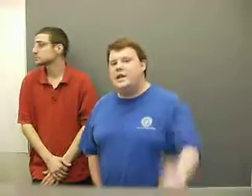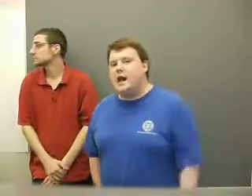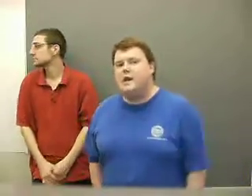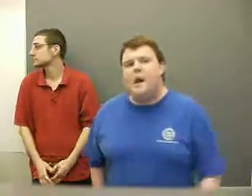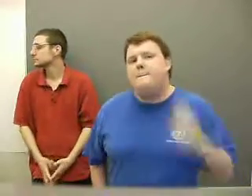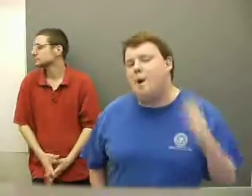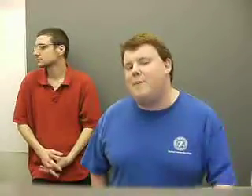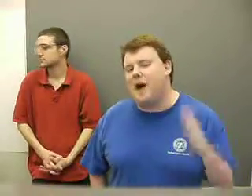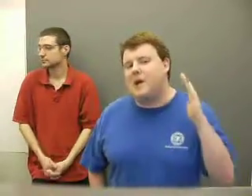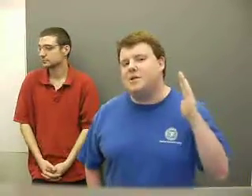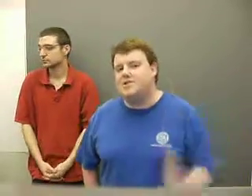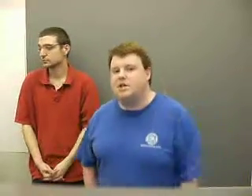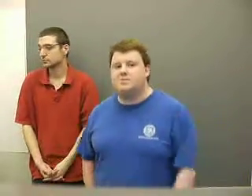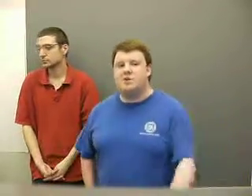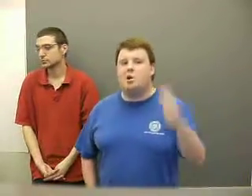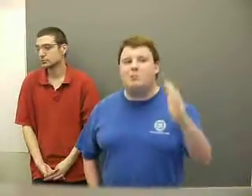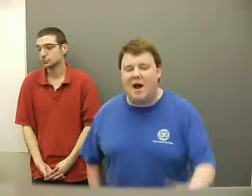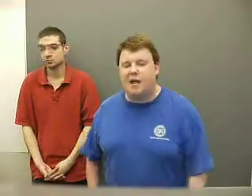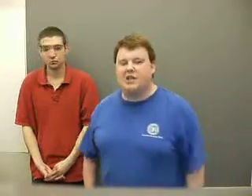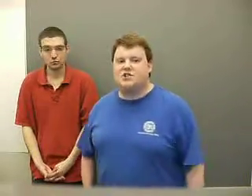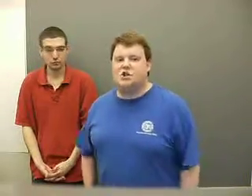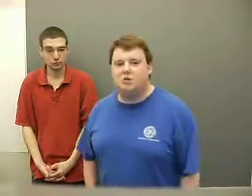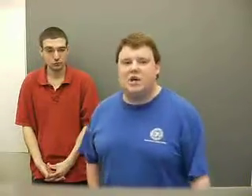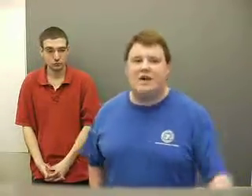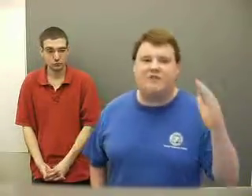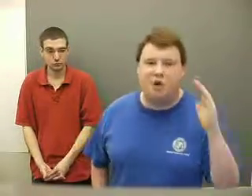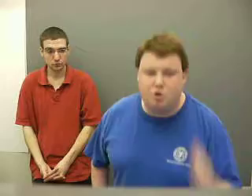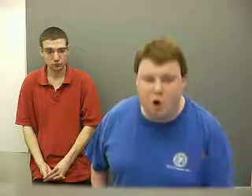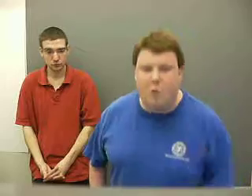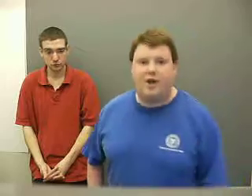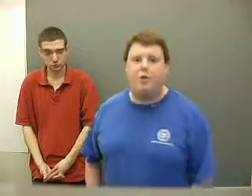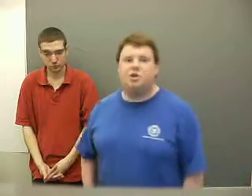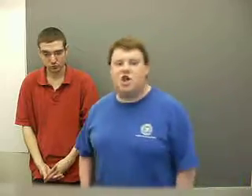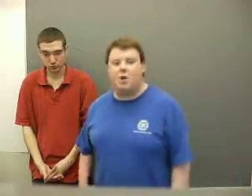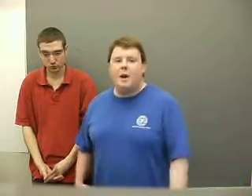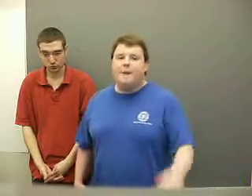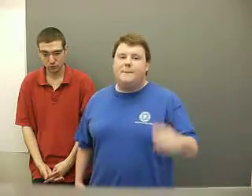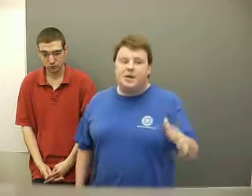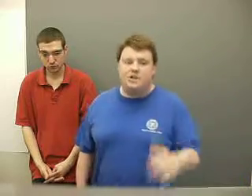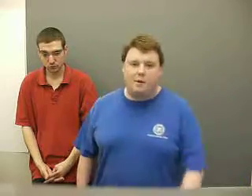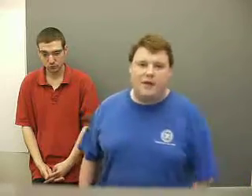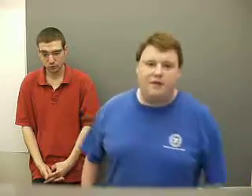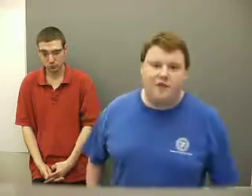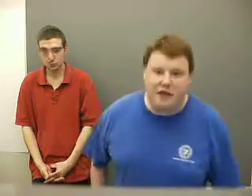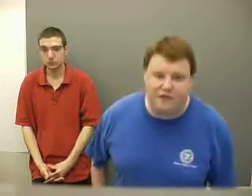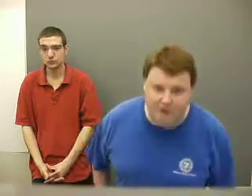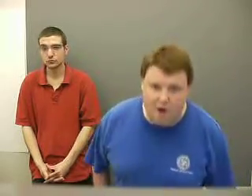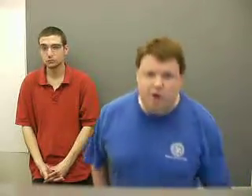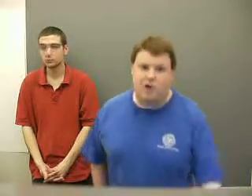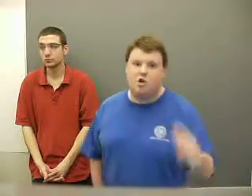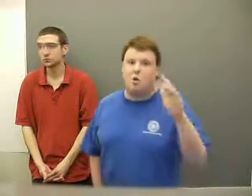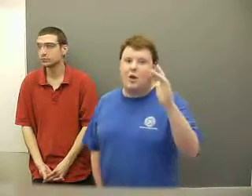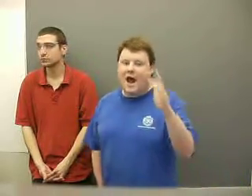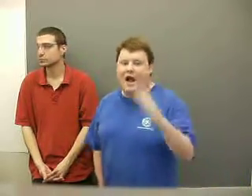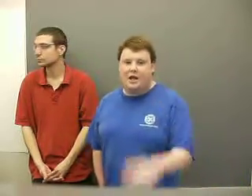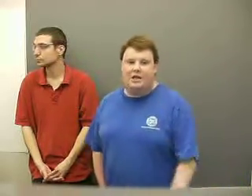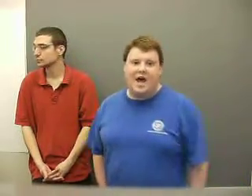get put back in the system so you better listen. You cannot fail. You don't want to go to jail because it'll make you feel like a failure. You don't want to act like that